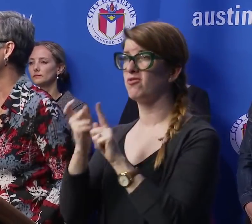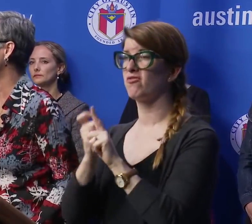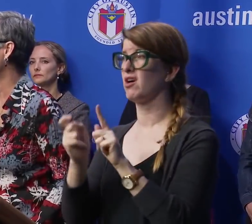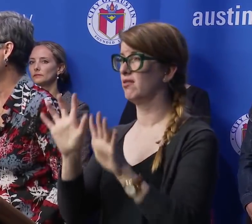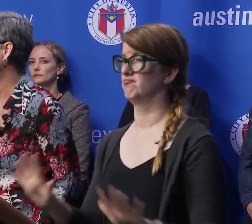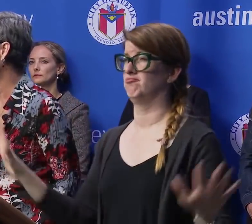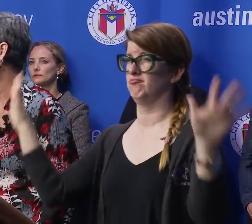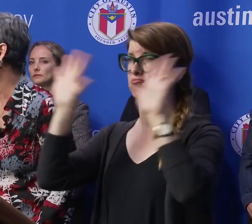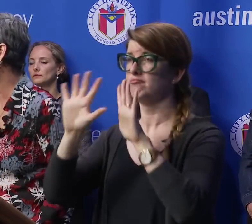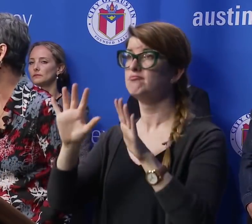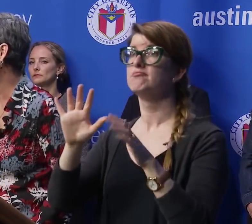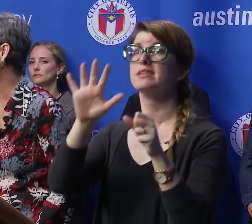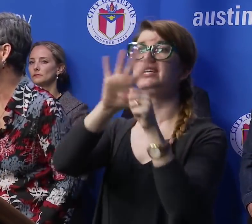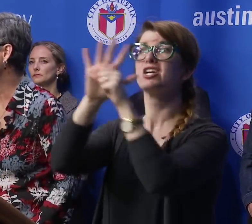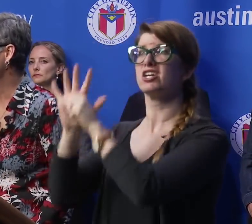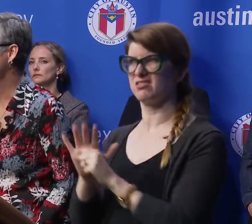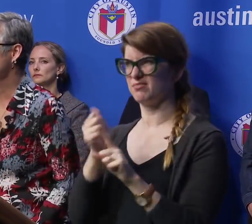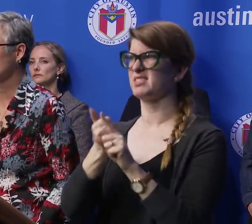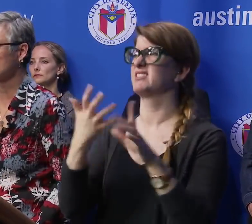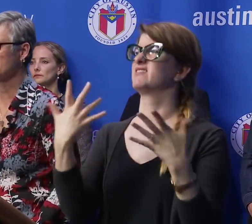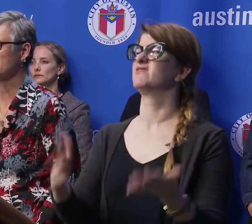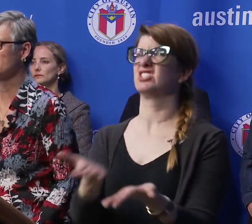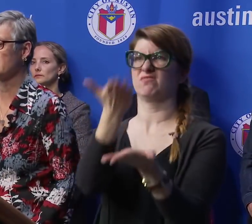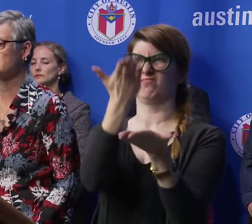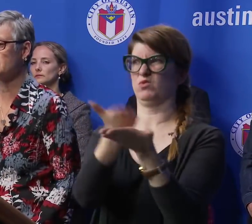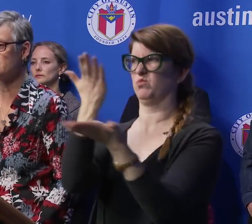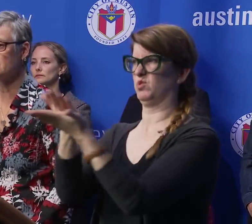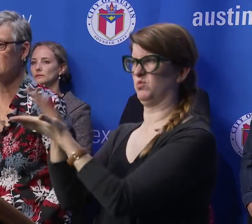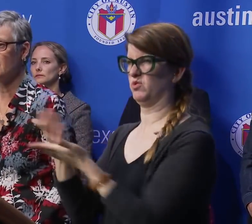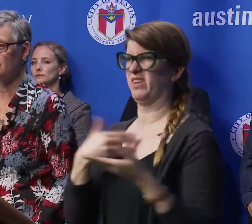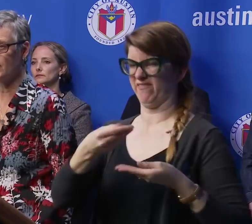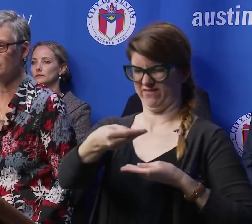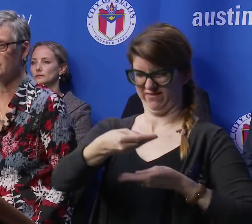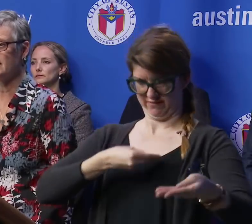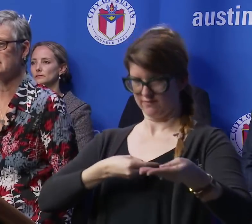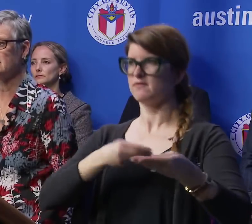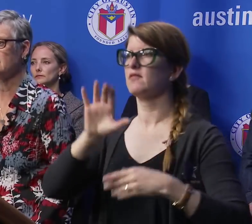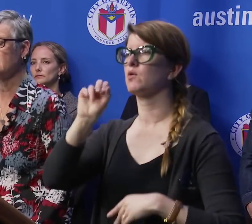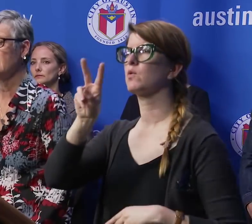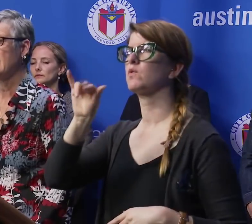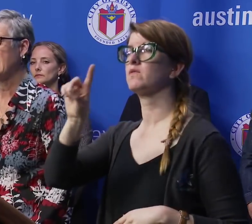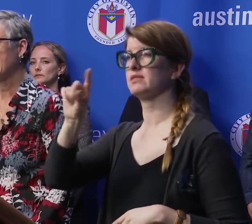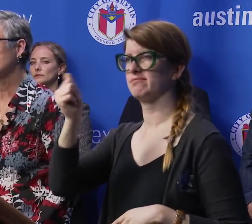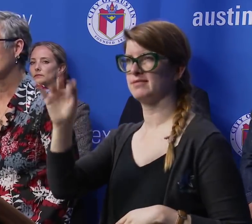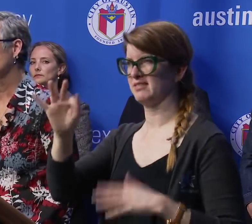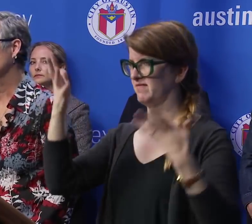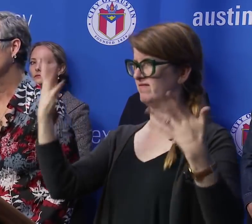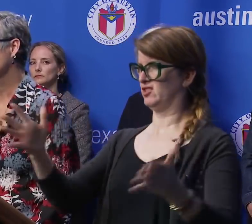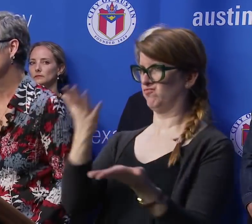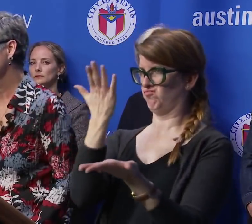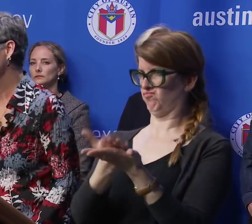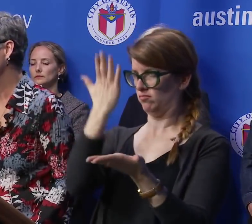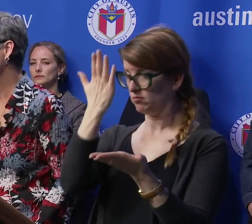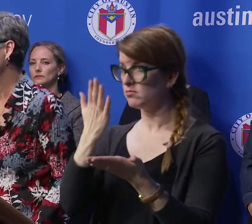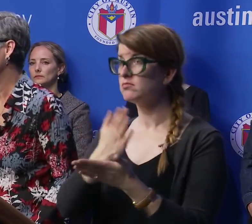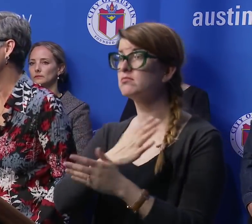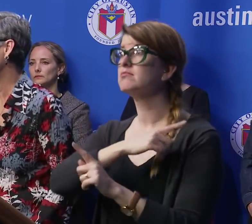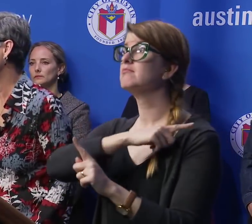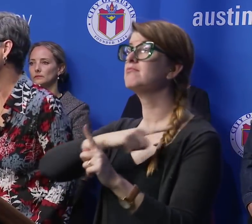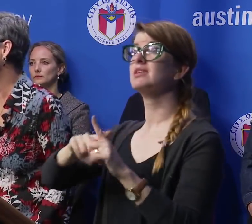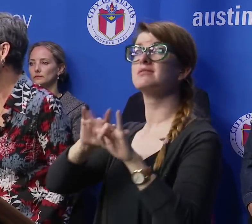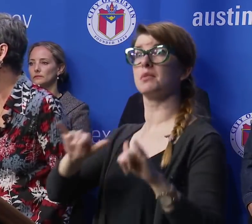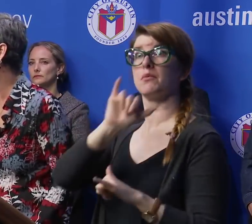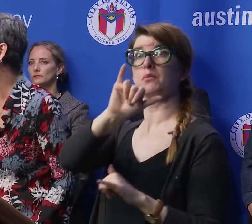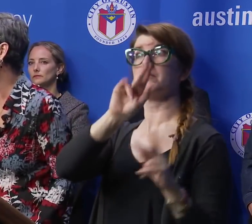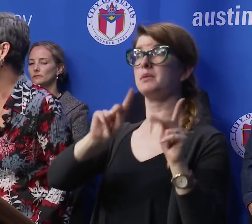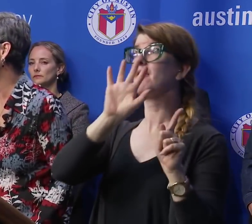areas that have documented cases of person-to-person transmission of COVID-19 and also those participants would